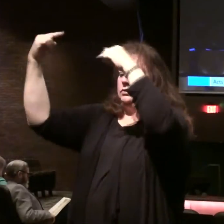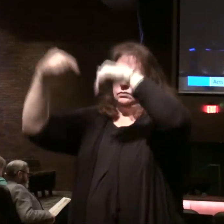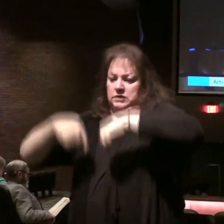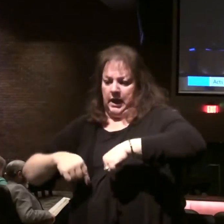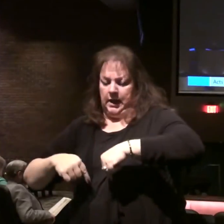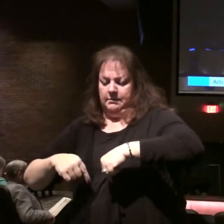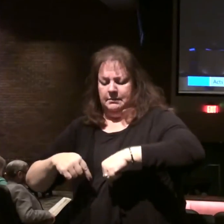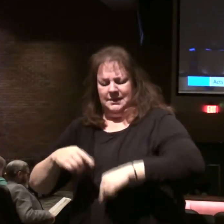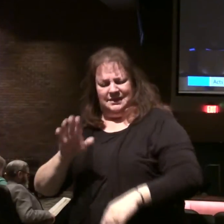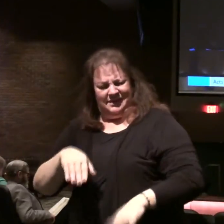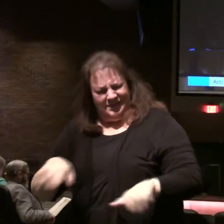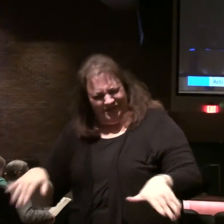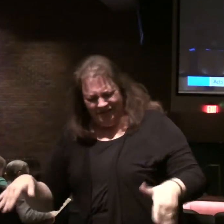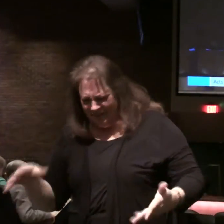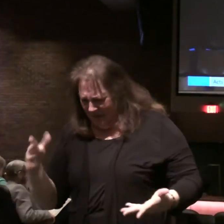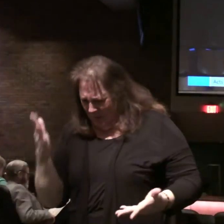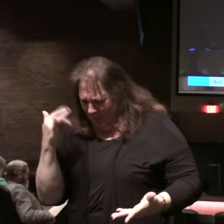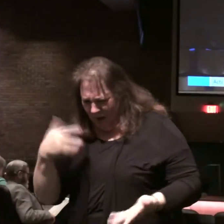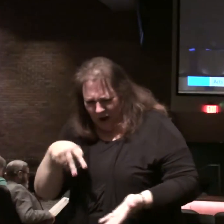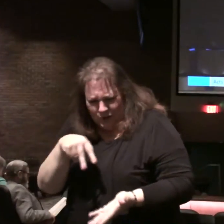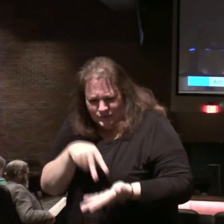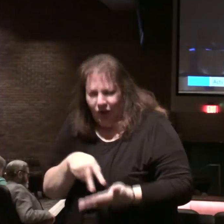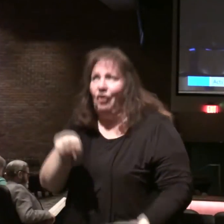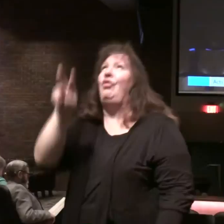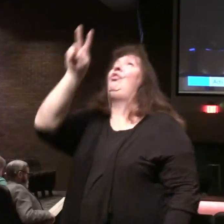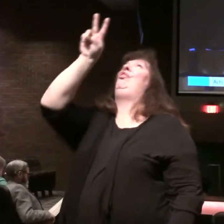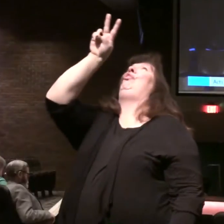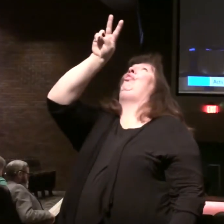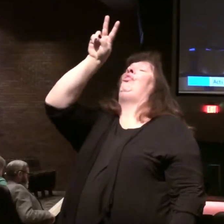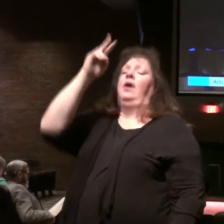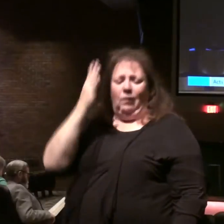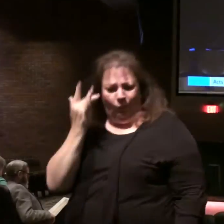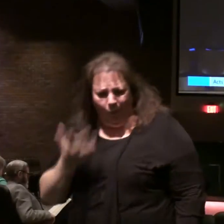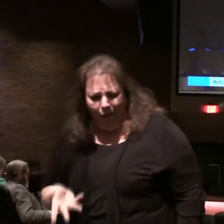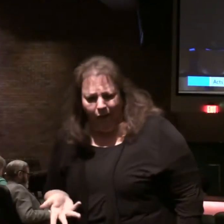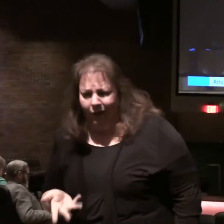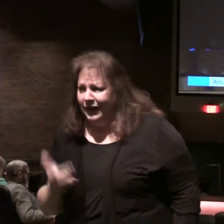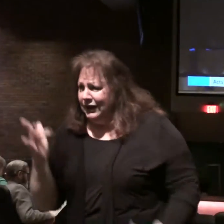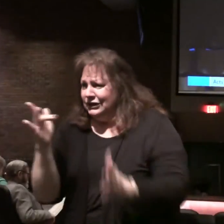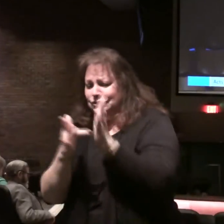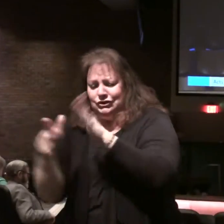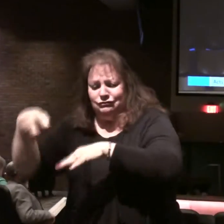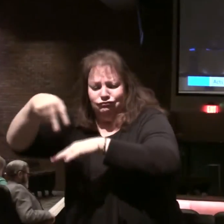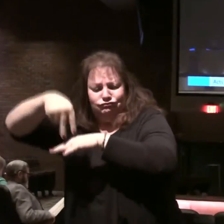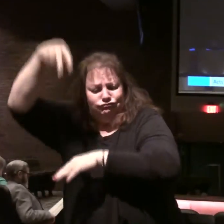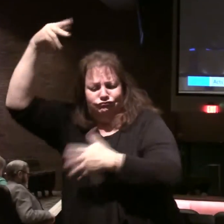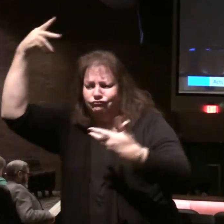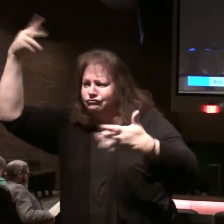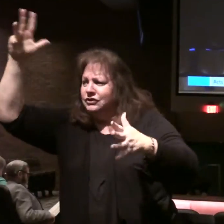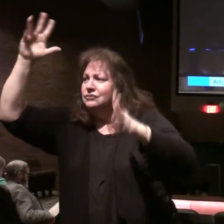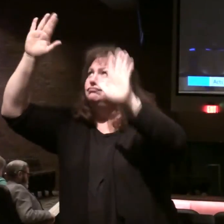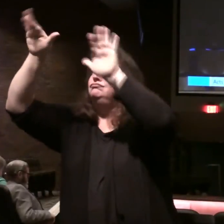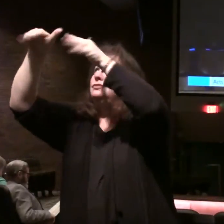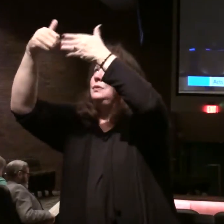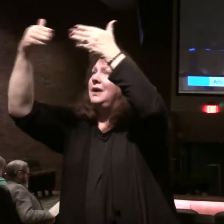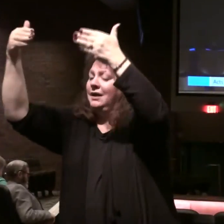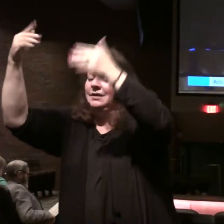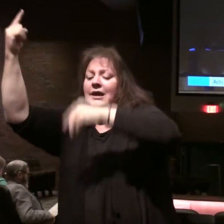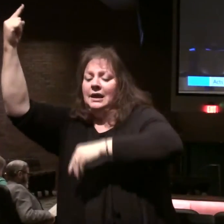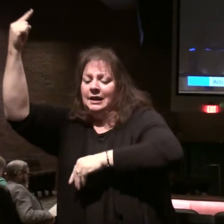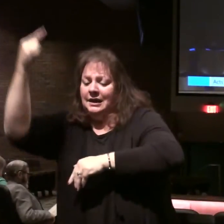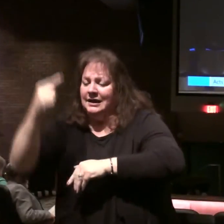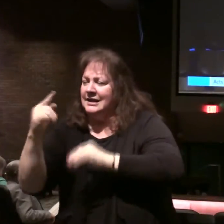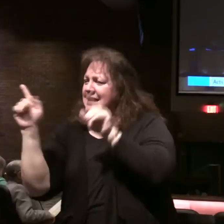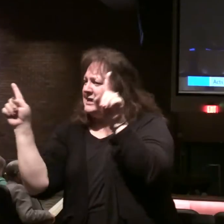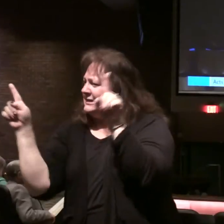said, men of Galilee, verse 11, why do you stand looking into the sky? This Jesus who has been taken up from you into heaven will come